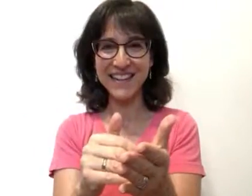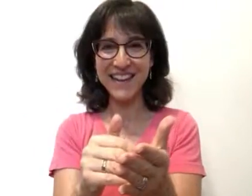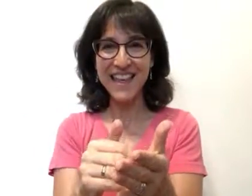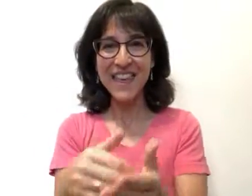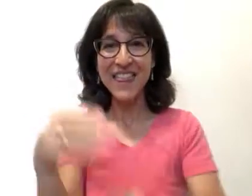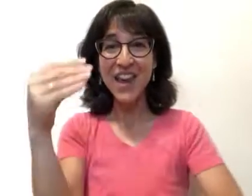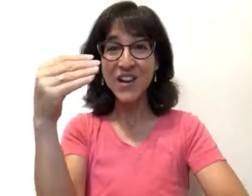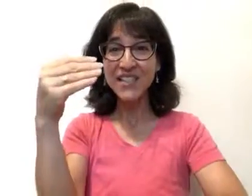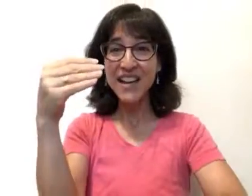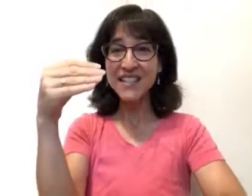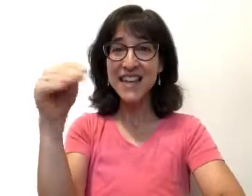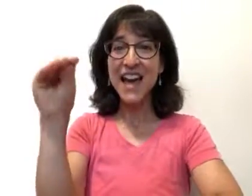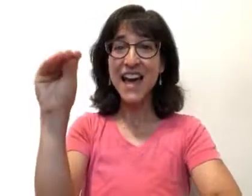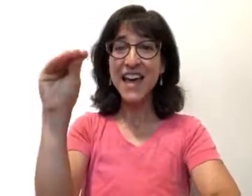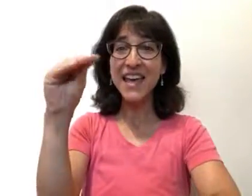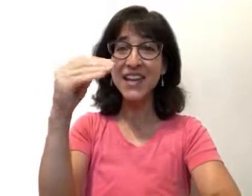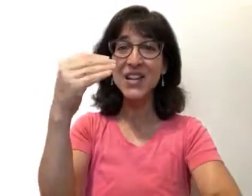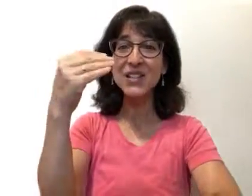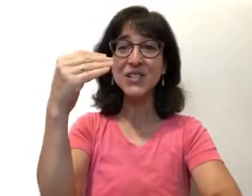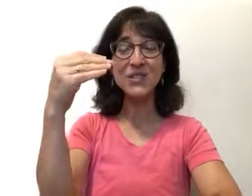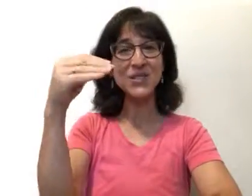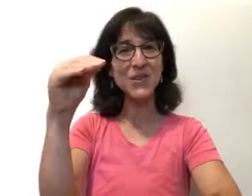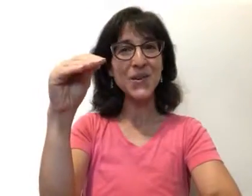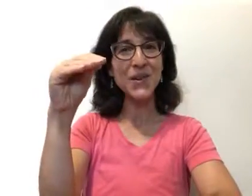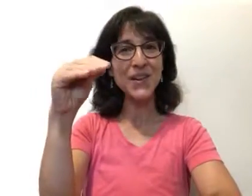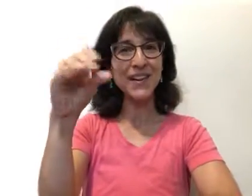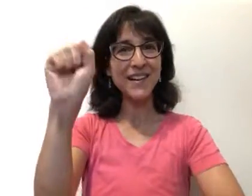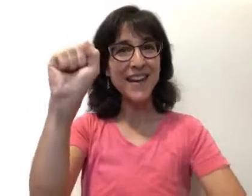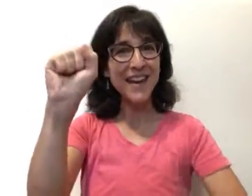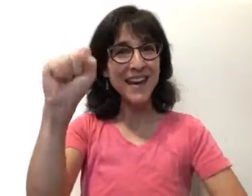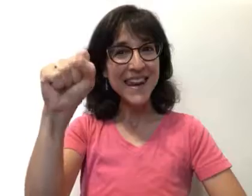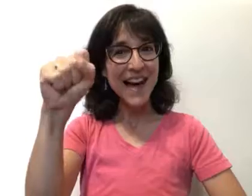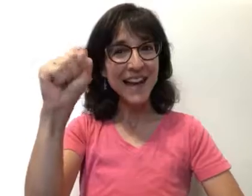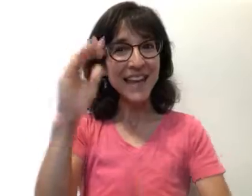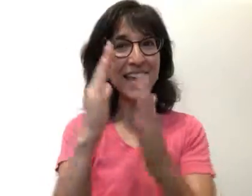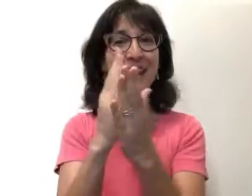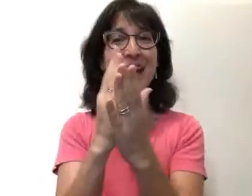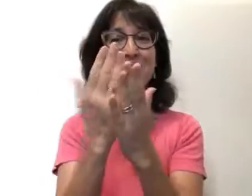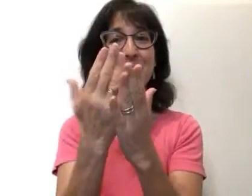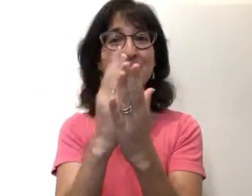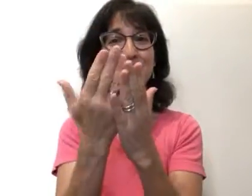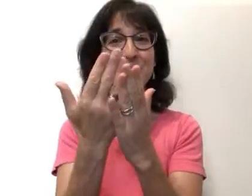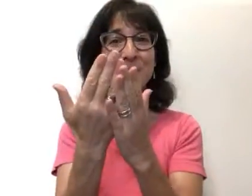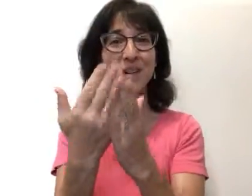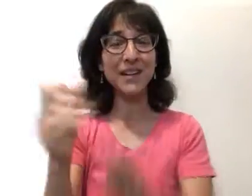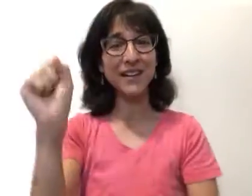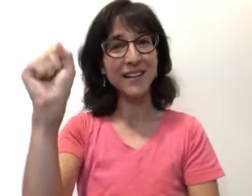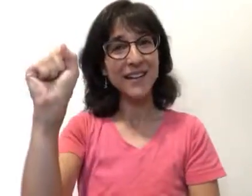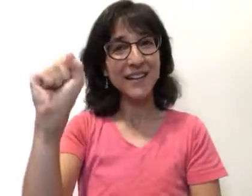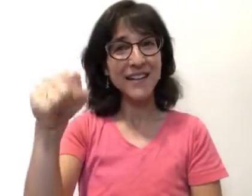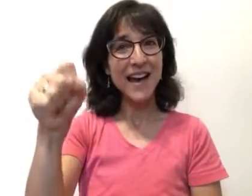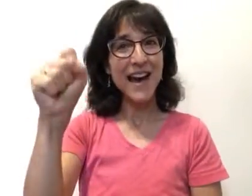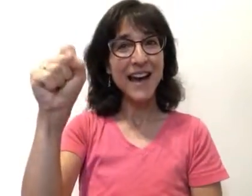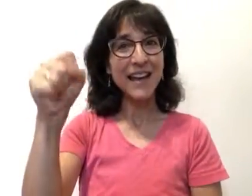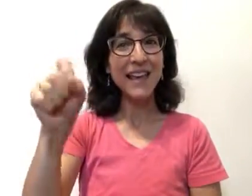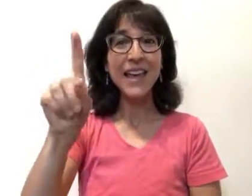Who a dinosaur knocking at my door, knocking